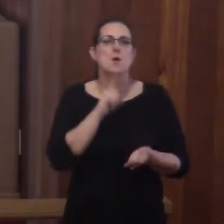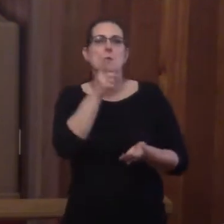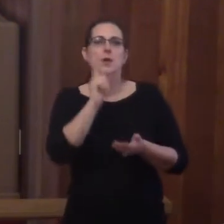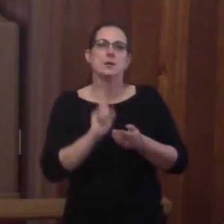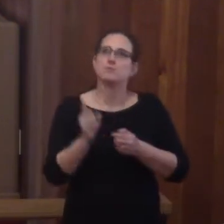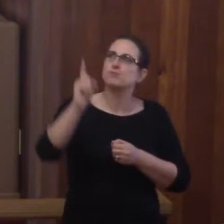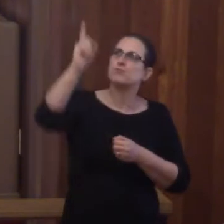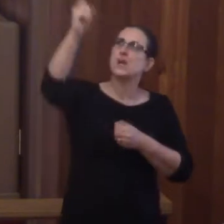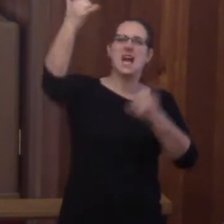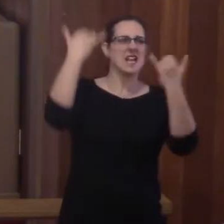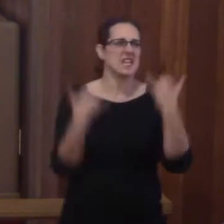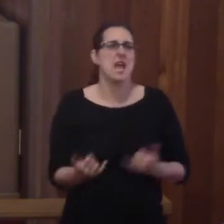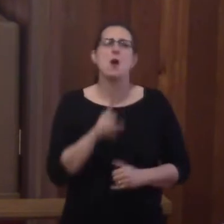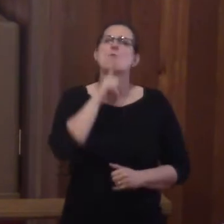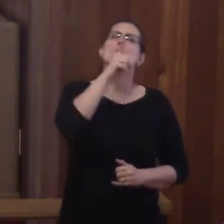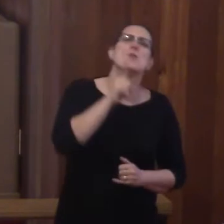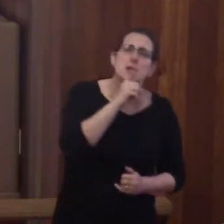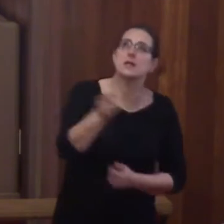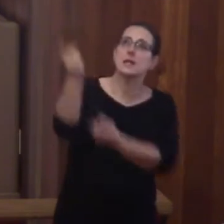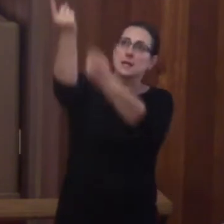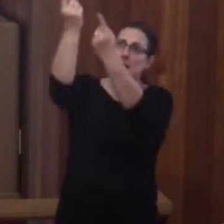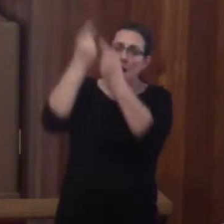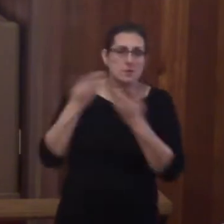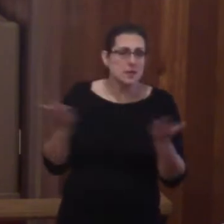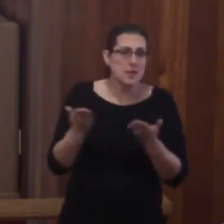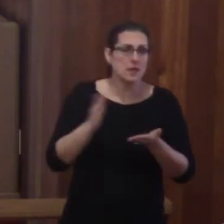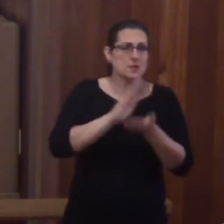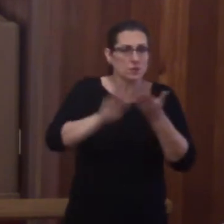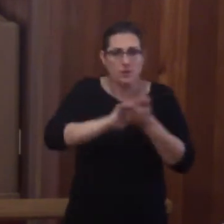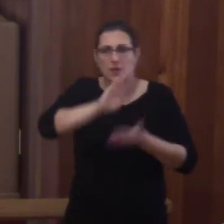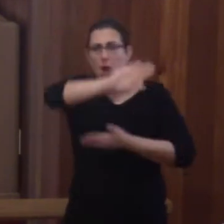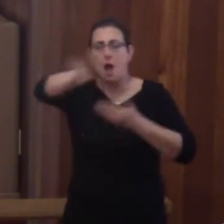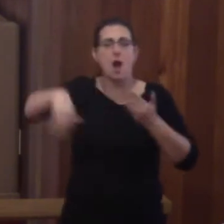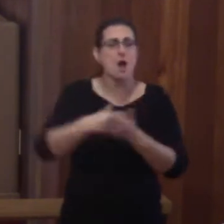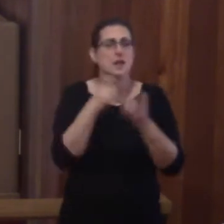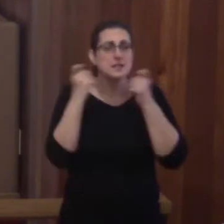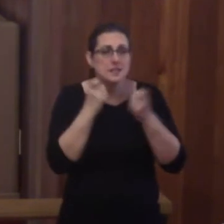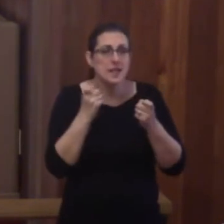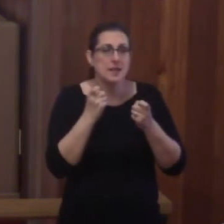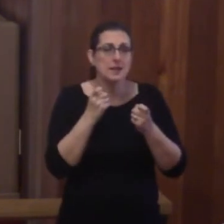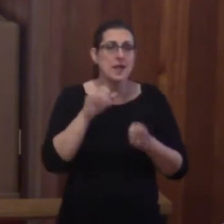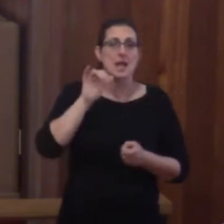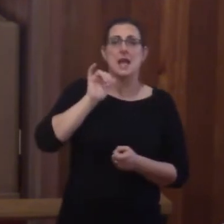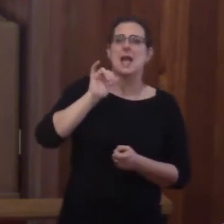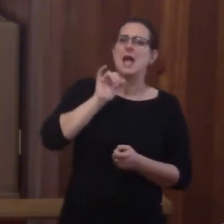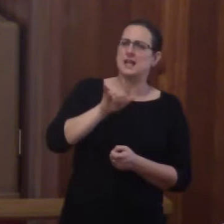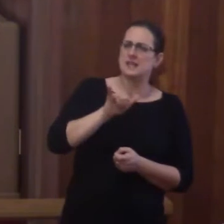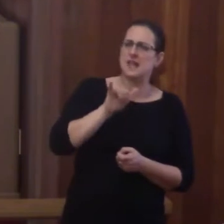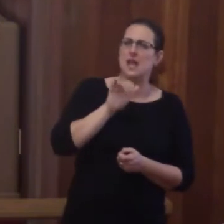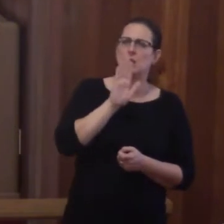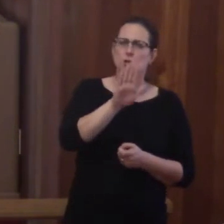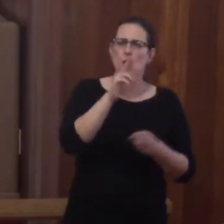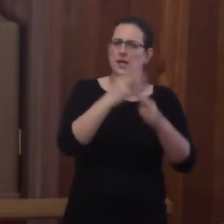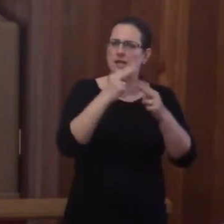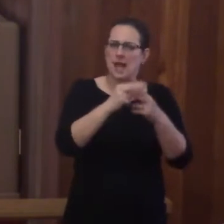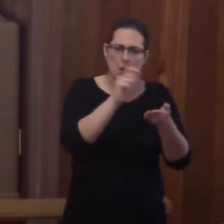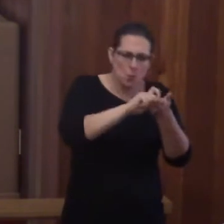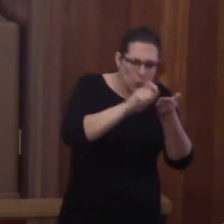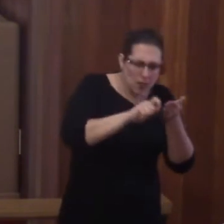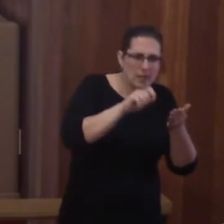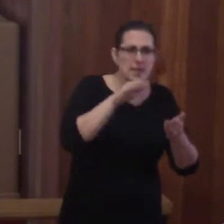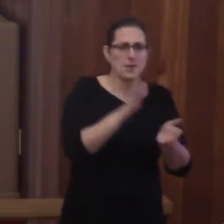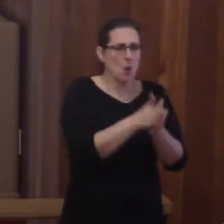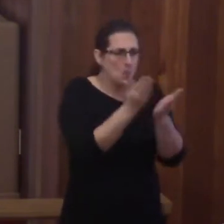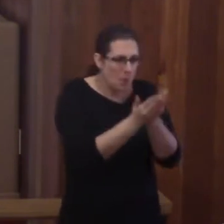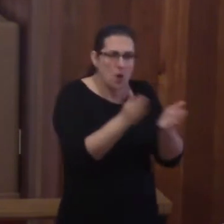ascended, and who now really comes to you to forgive you all your sins? And is your name really written in the last book of